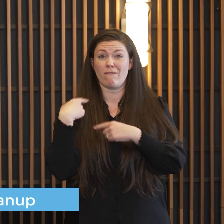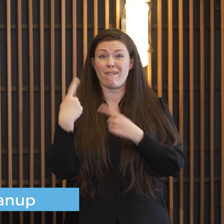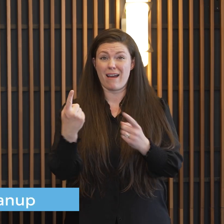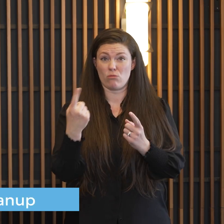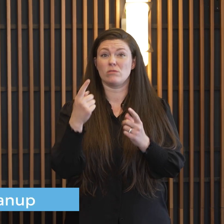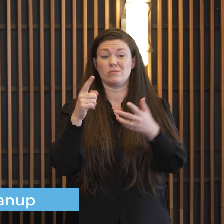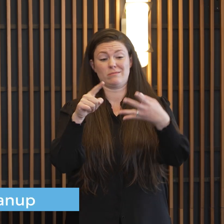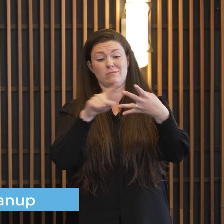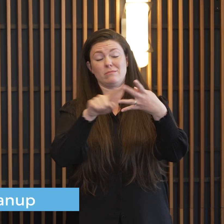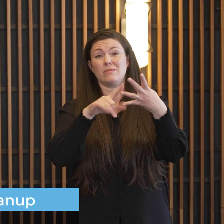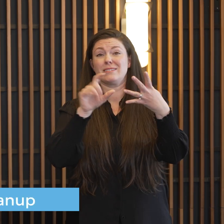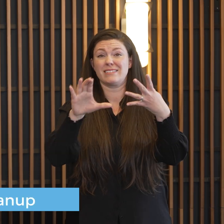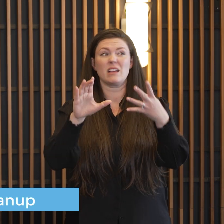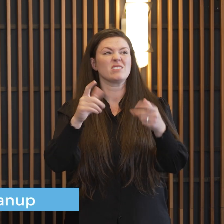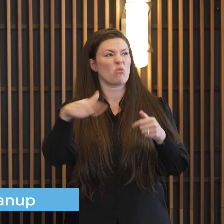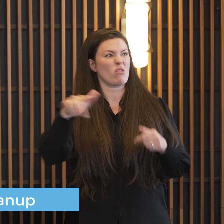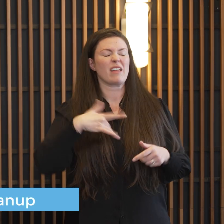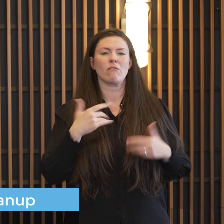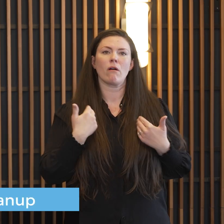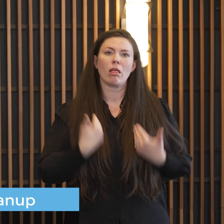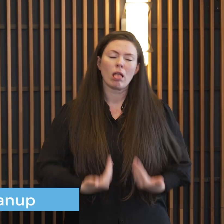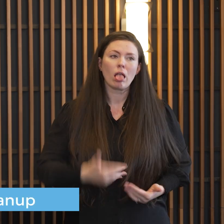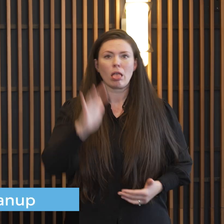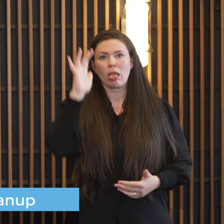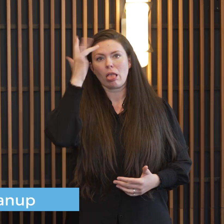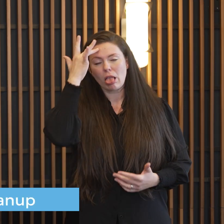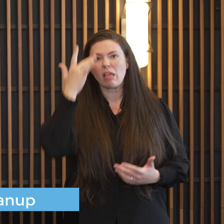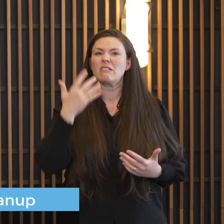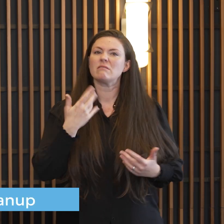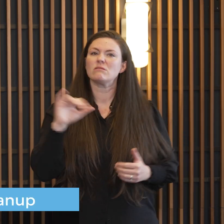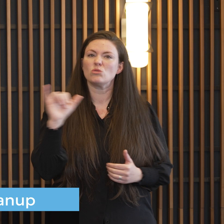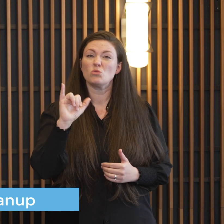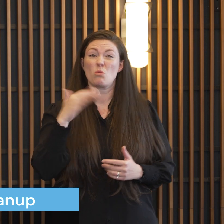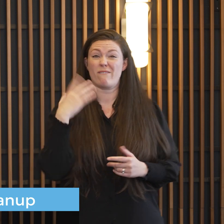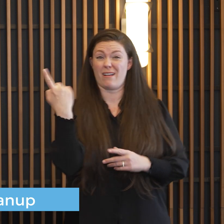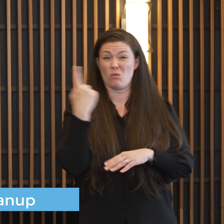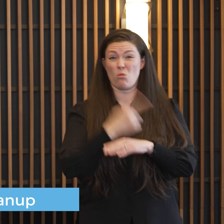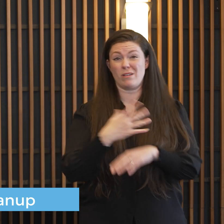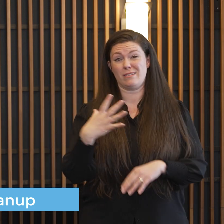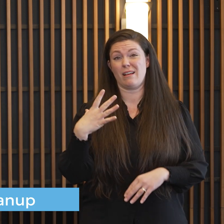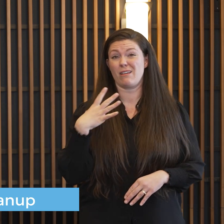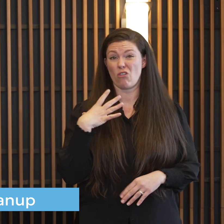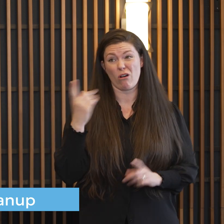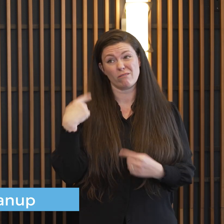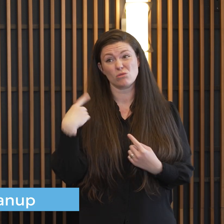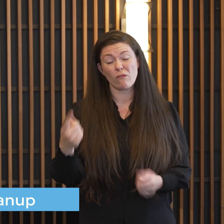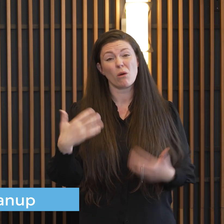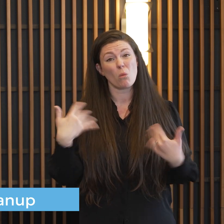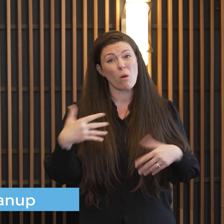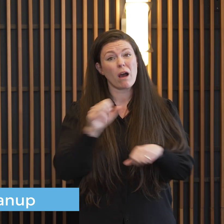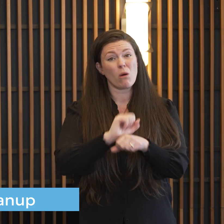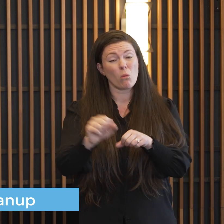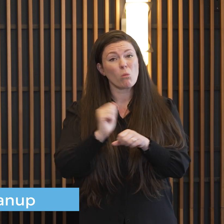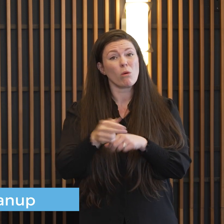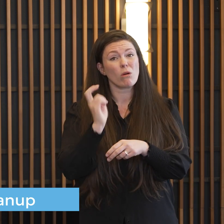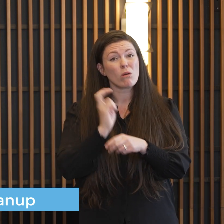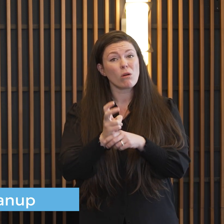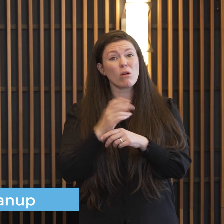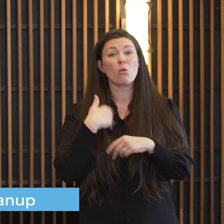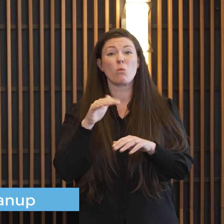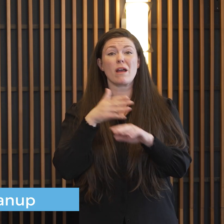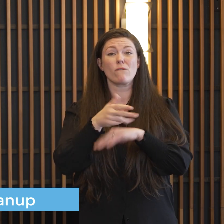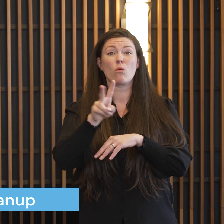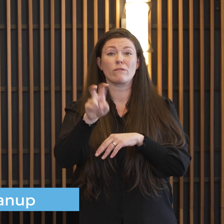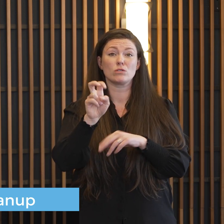so they're getting tired just like everybody else I think we've had one day off and that's banned so we've got well over 200 people including